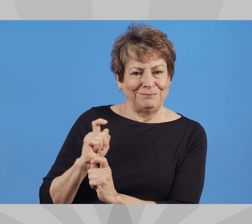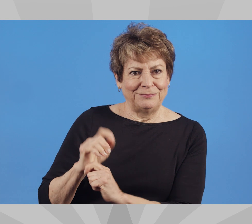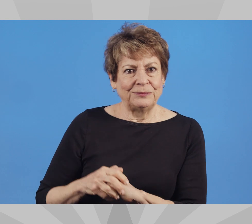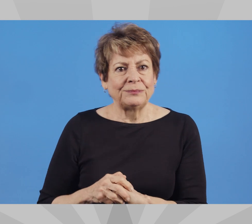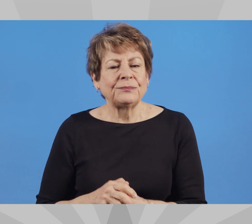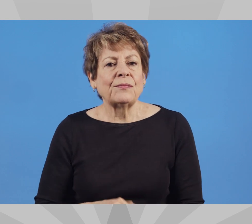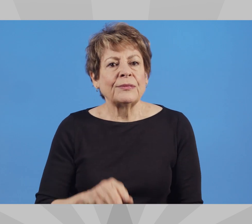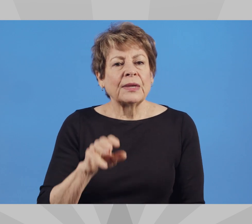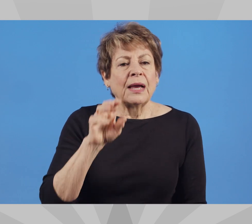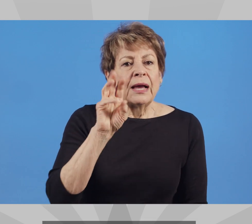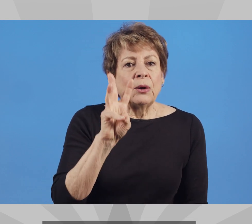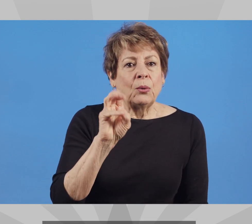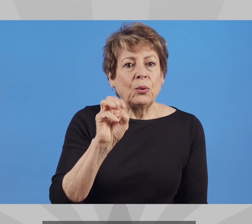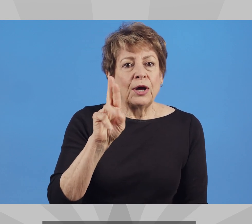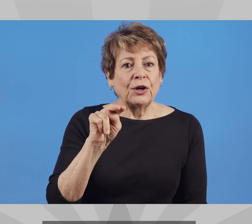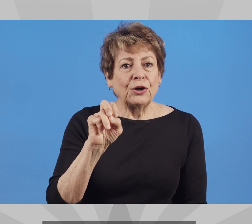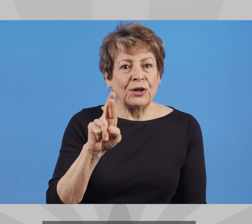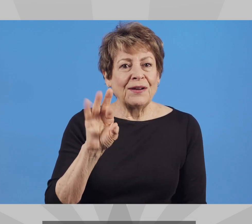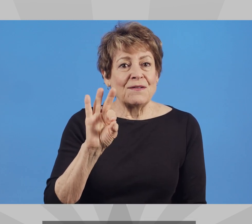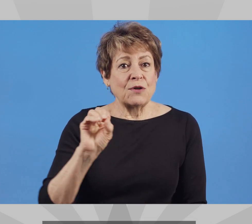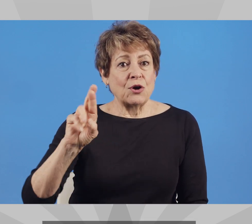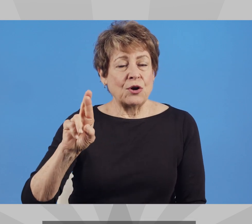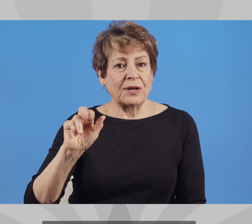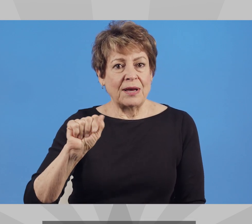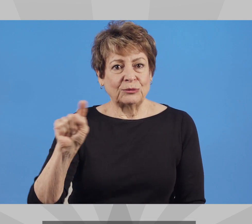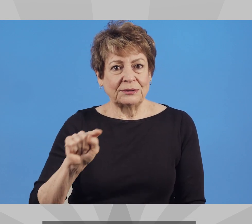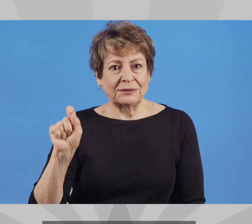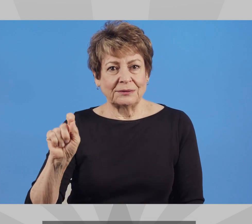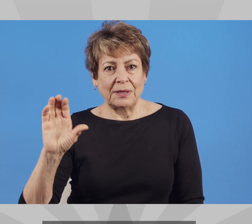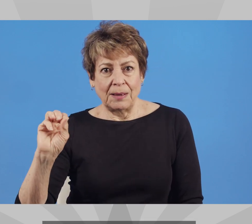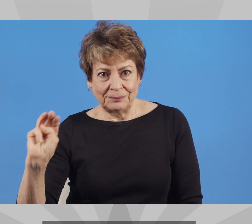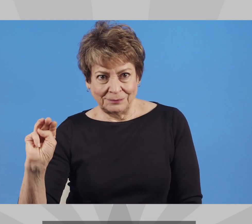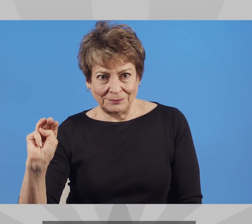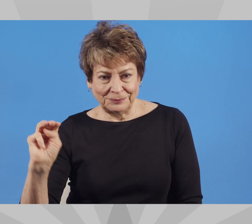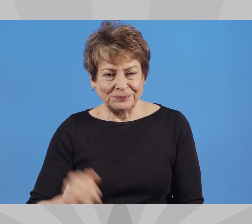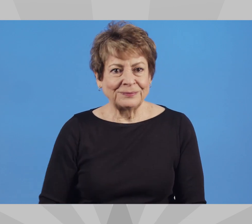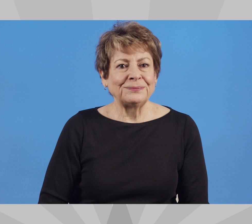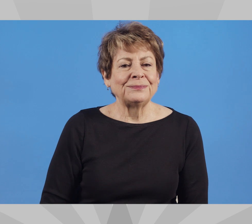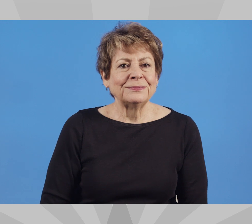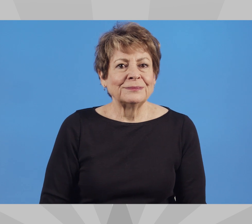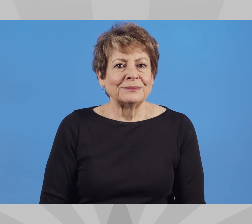Website WernerforAZ.com